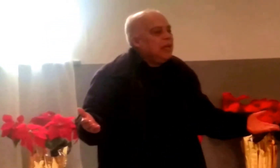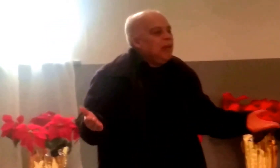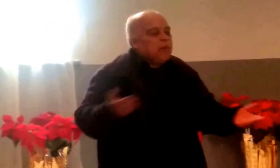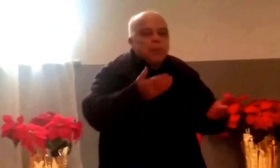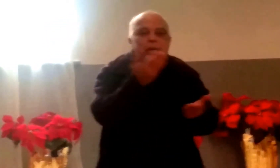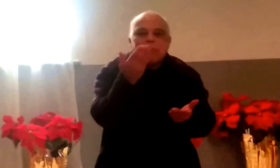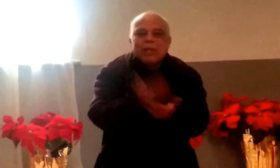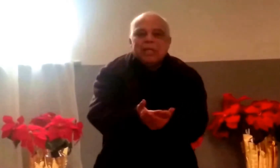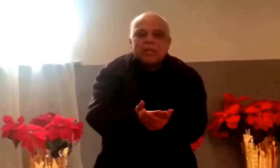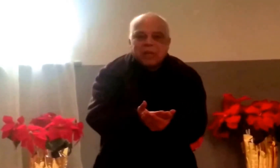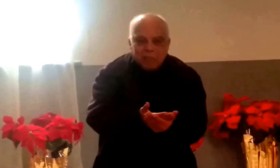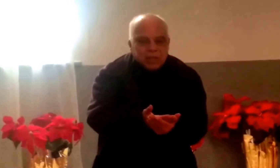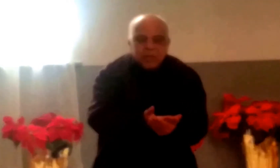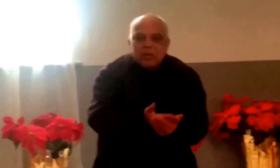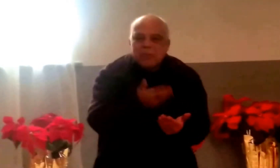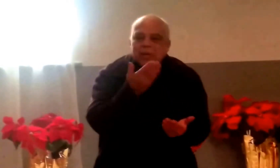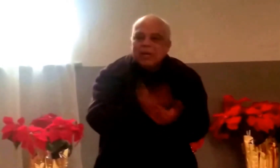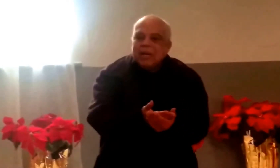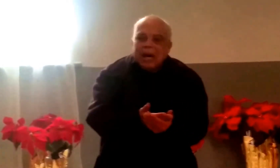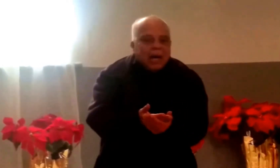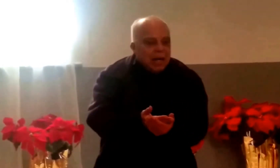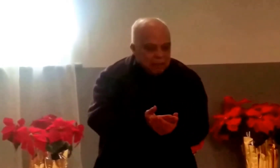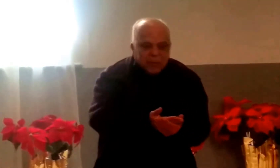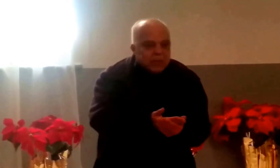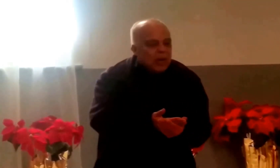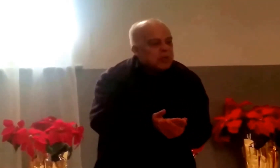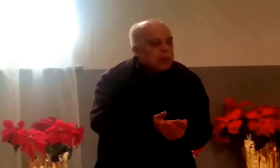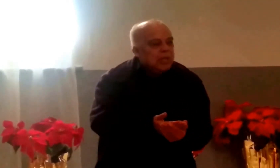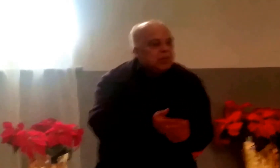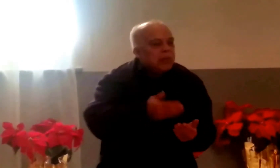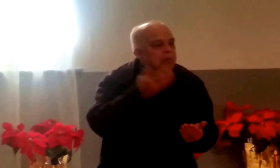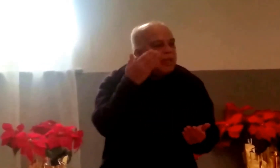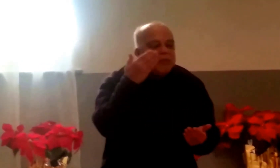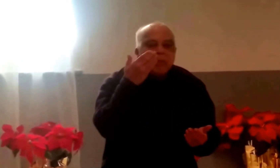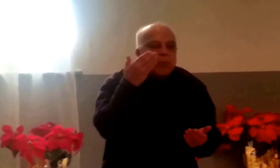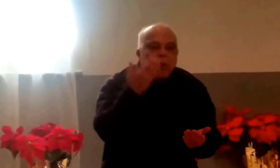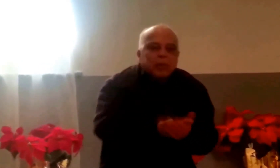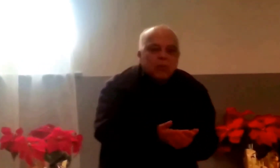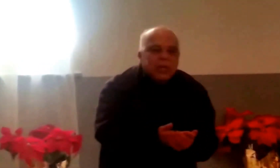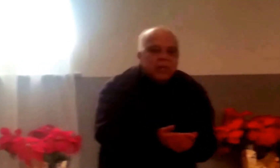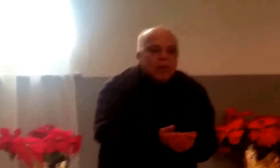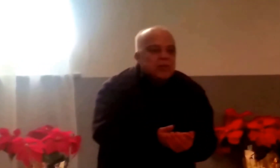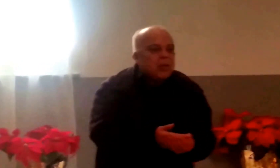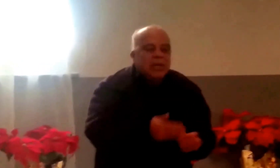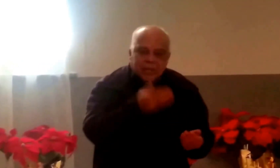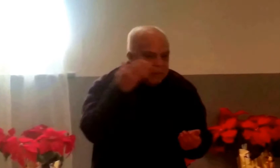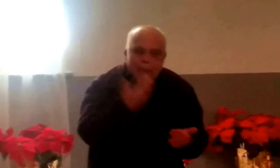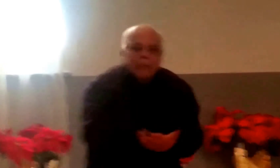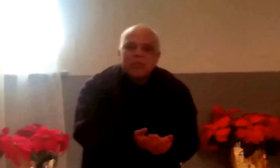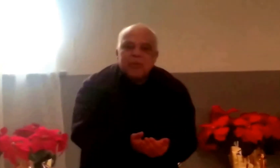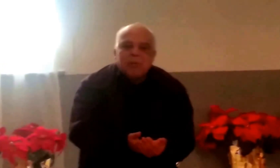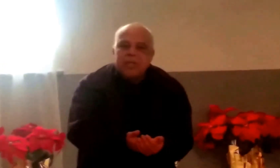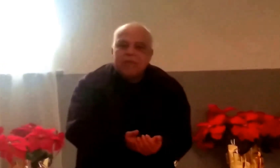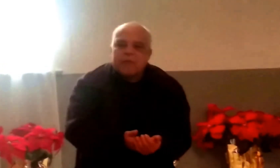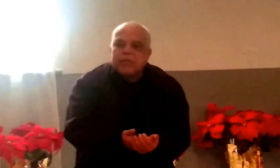If you put a police commissioner in charge of police, but he believes in broken windows, there's no difference.